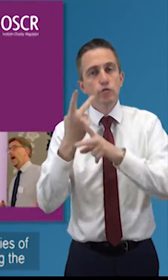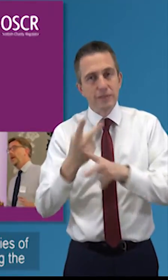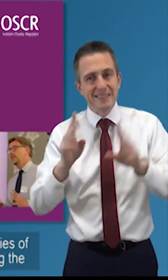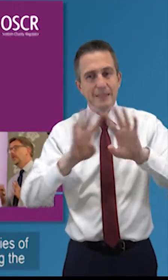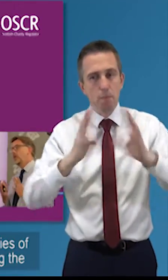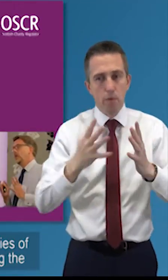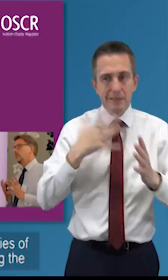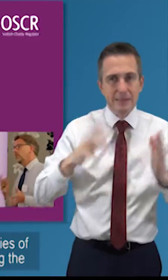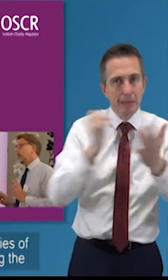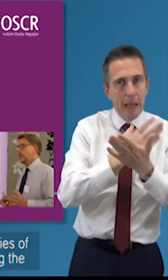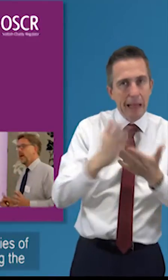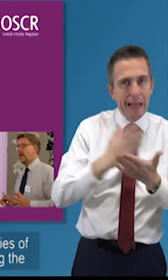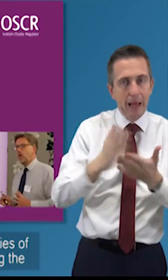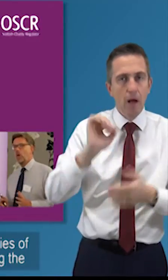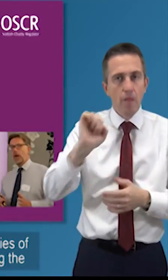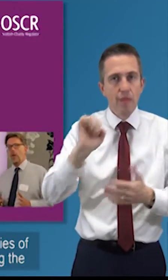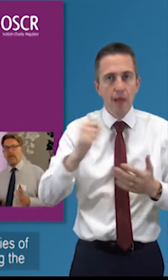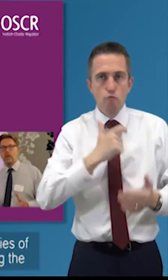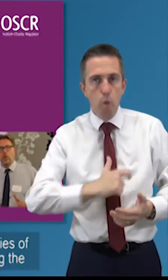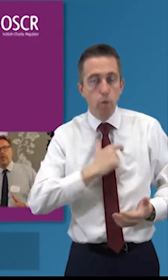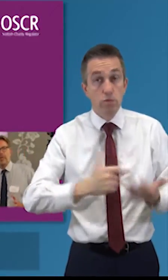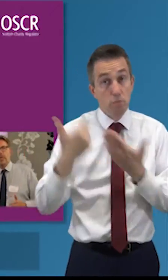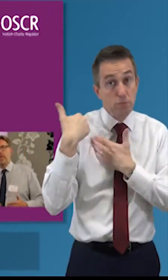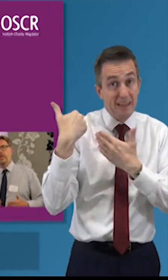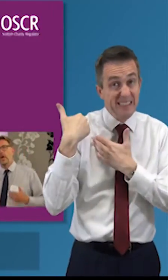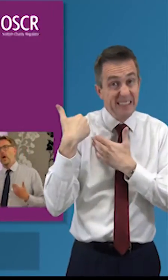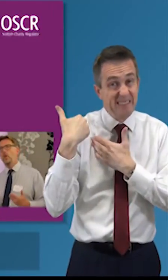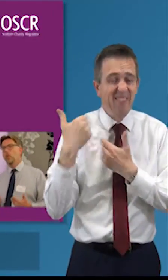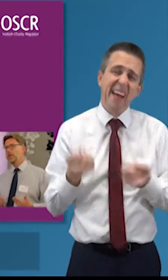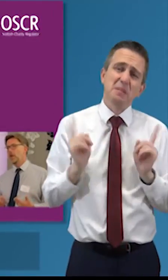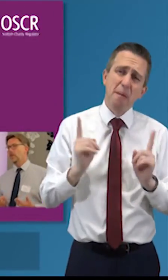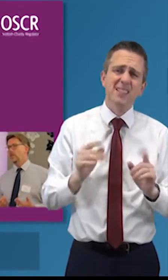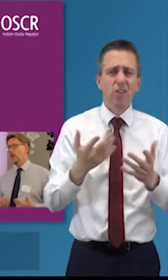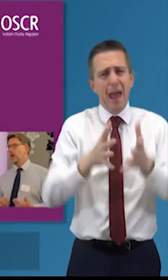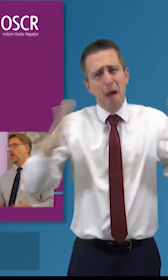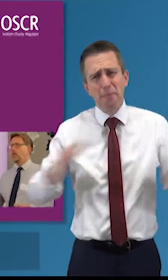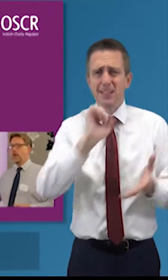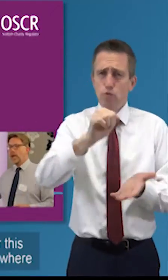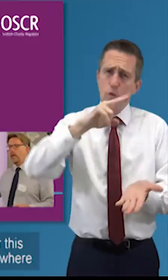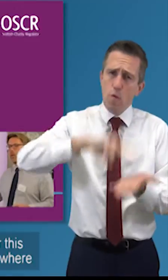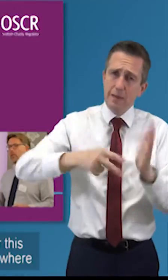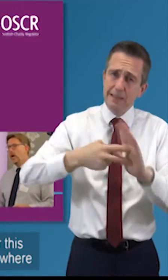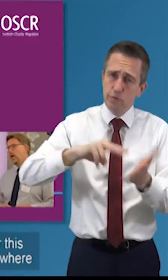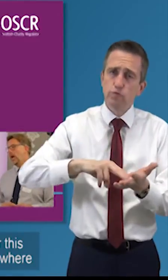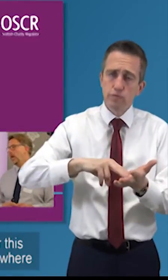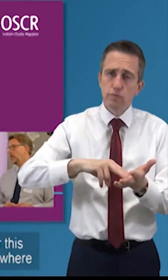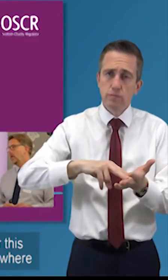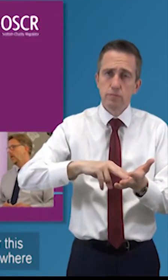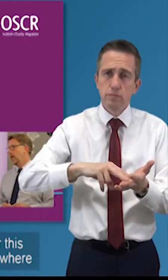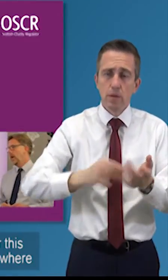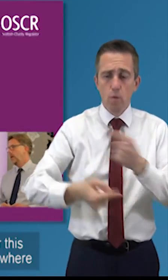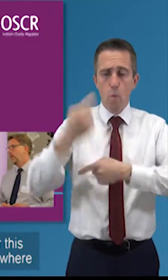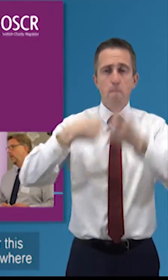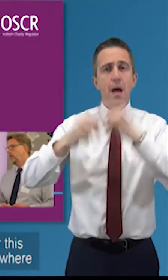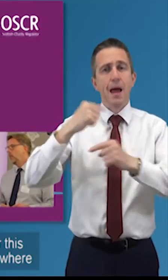and some of that will depend on how big the organization is and what it does again looking back at